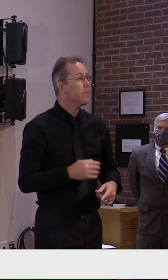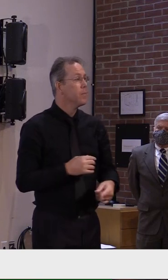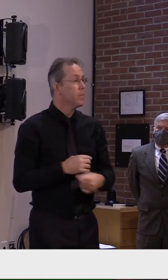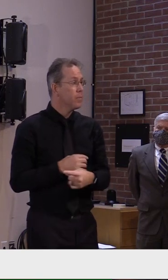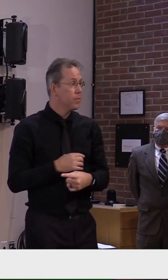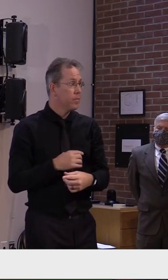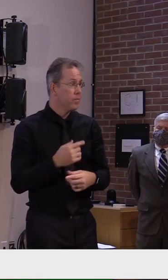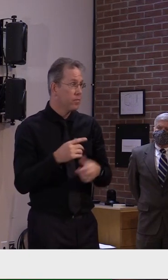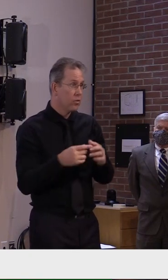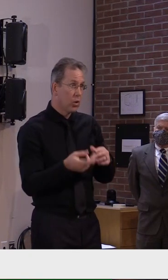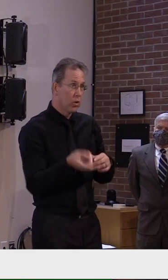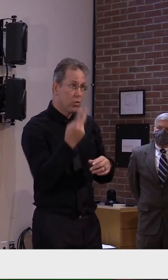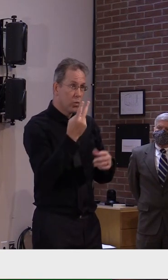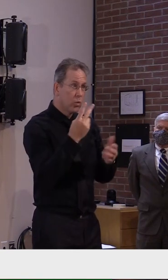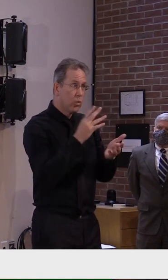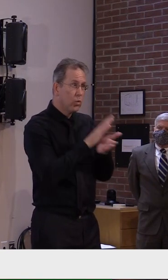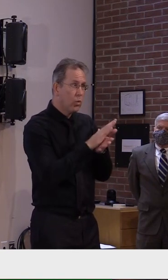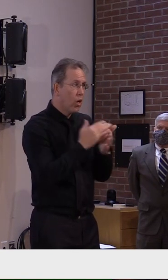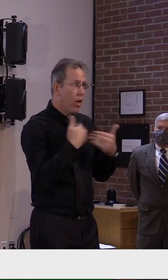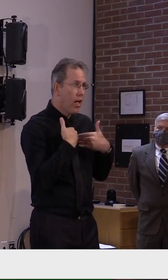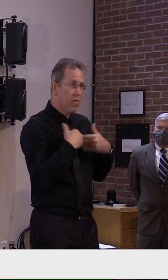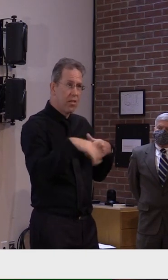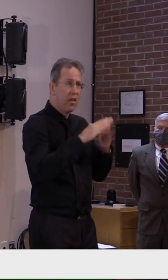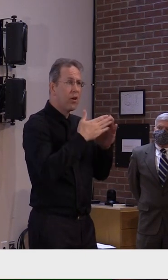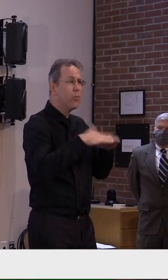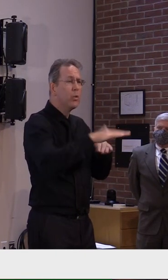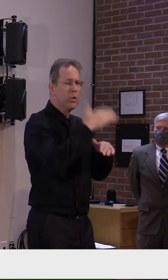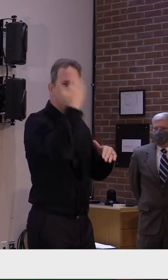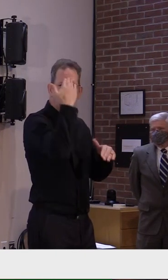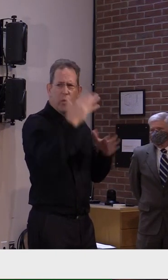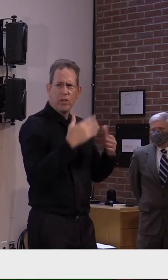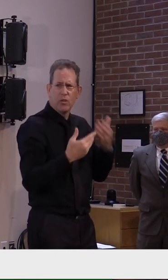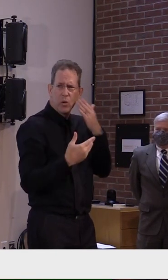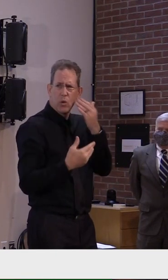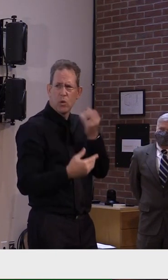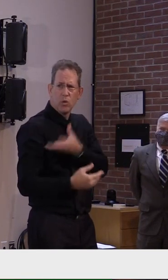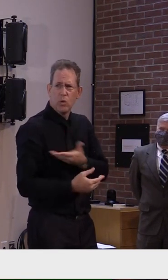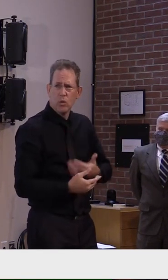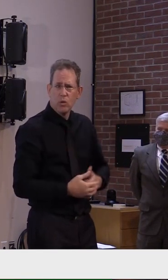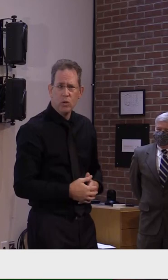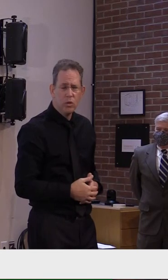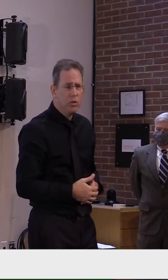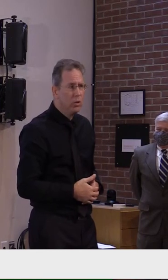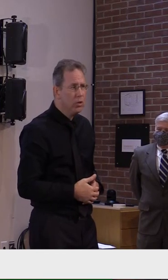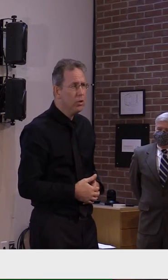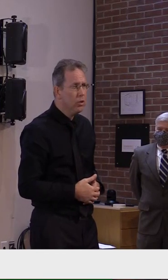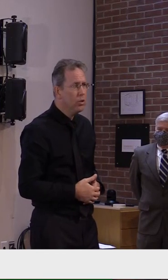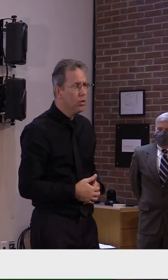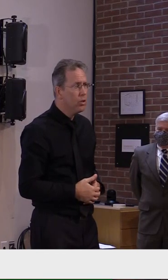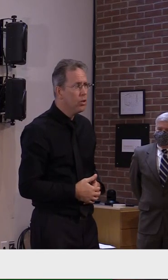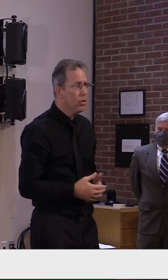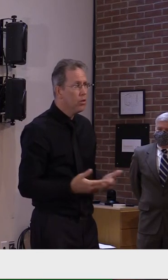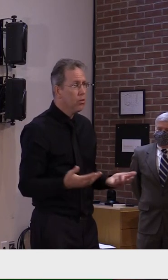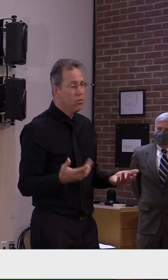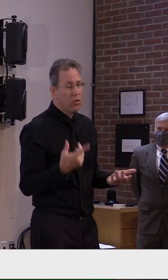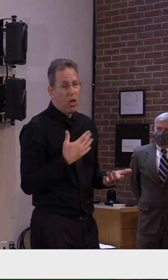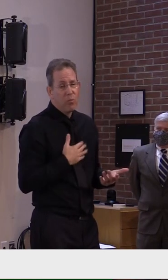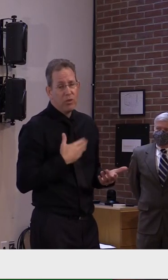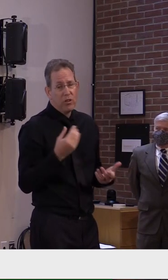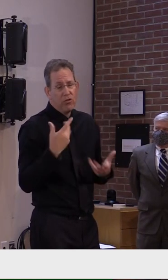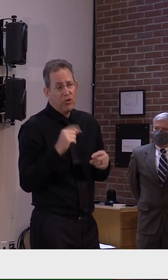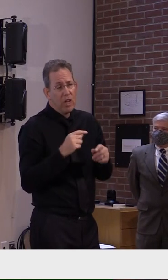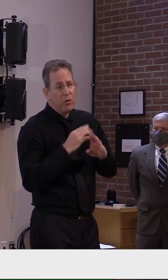that contracted, had the positive test and everything like that. So, I appreciate you're trying to hide it, but